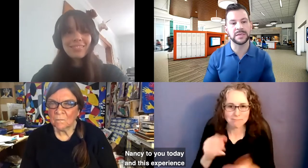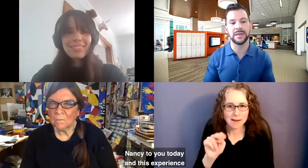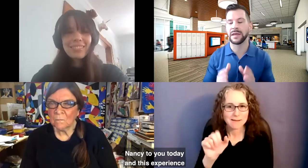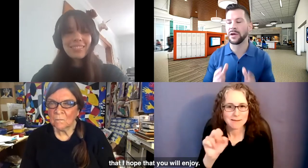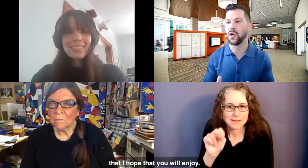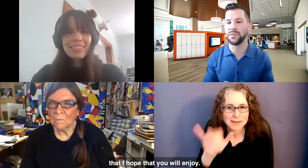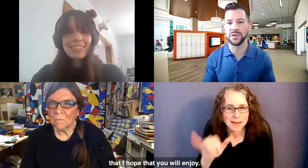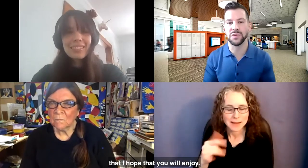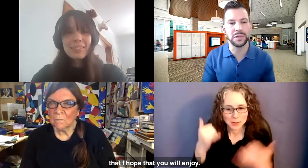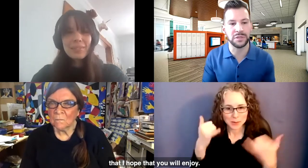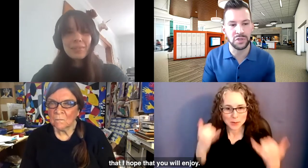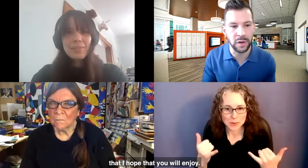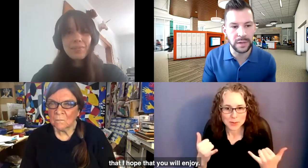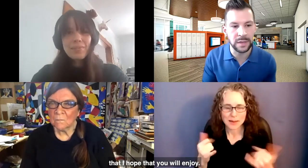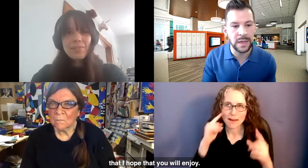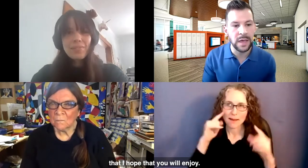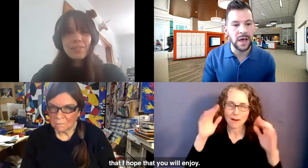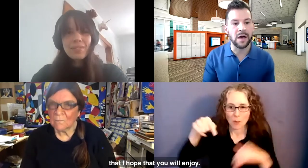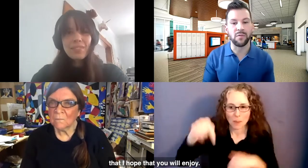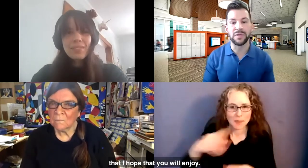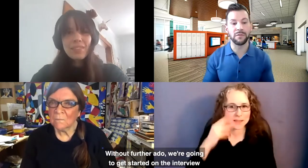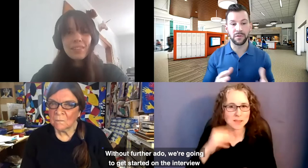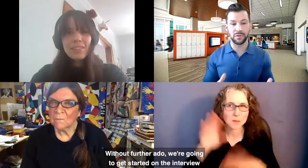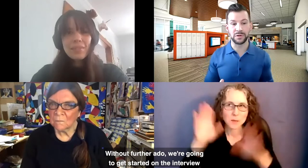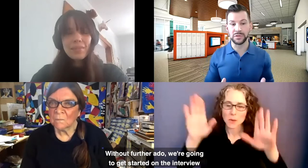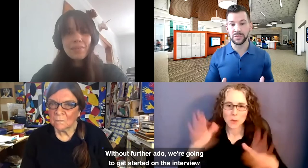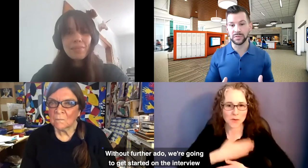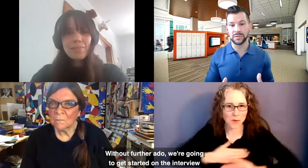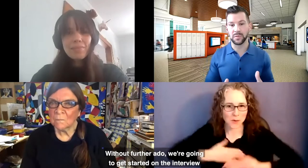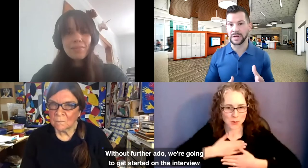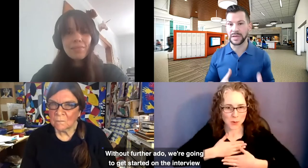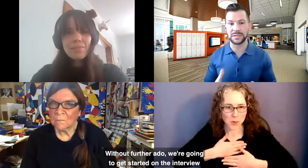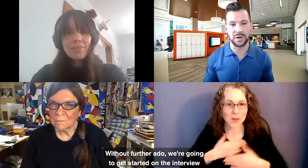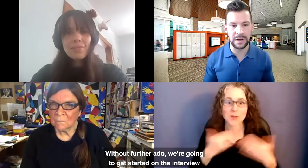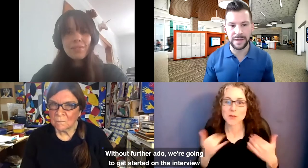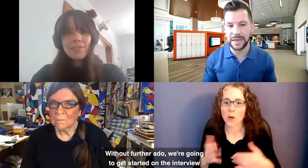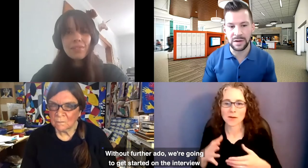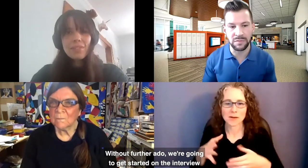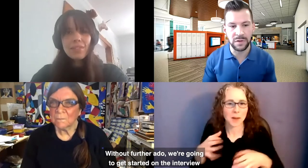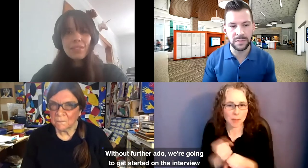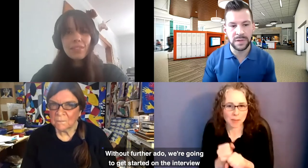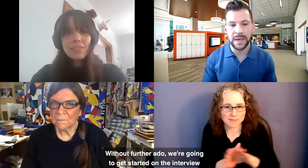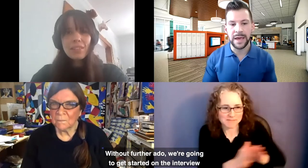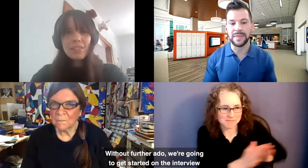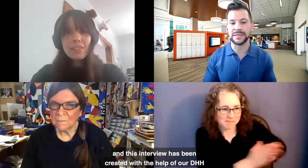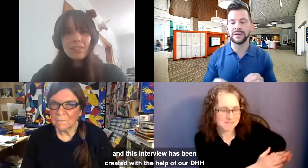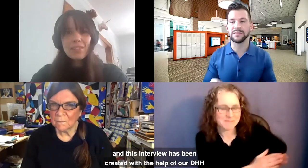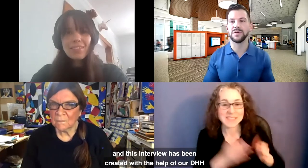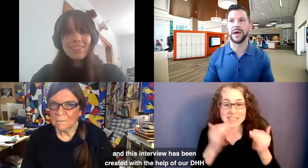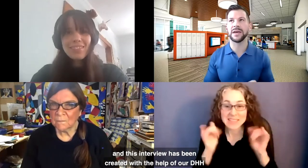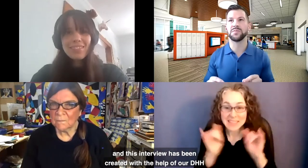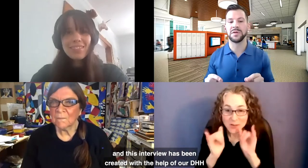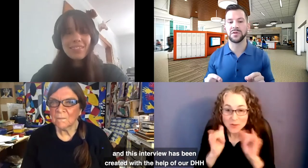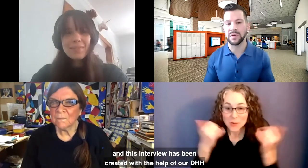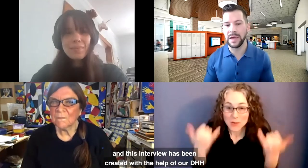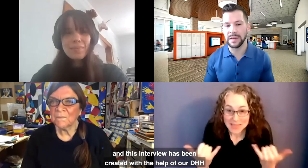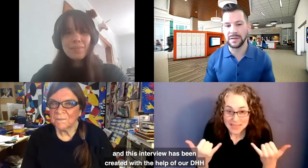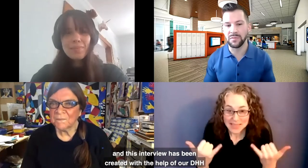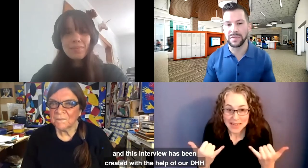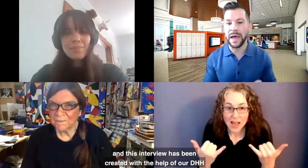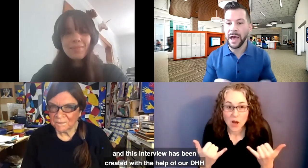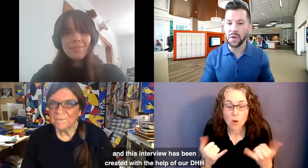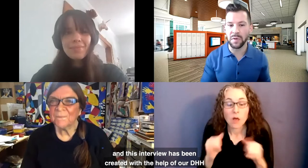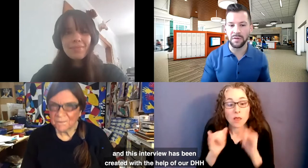experience that I hope that you will enjoy. Without further ado, we're going to get started on the interview. And this interview has been